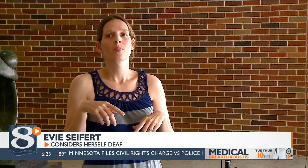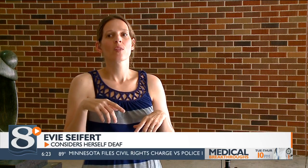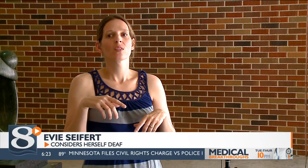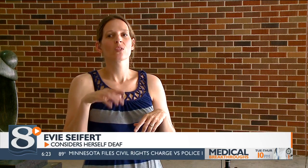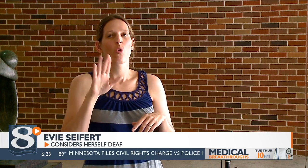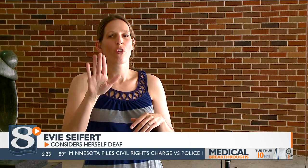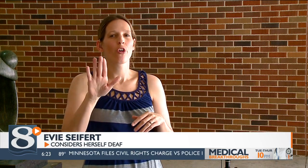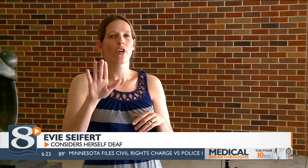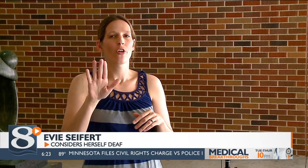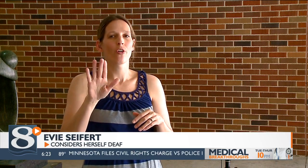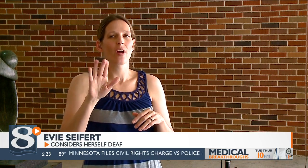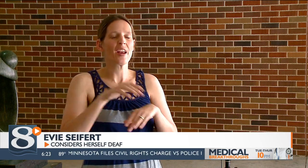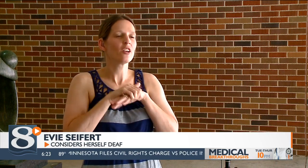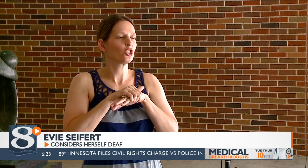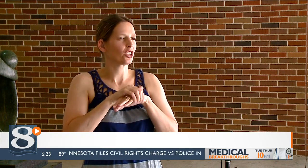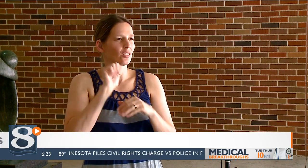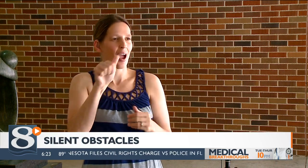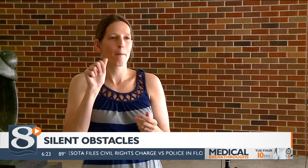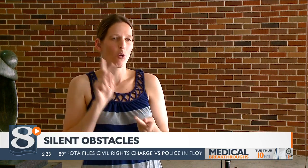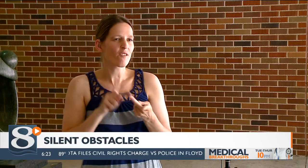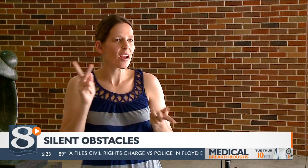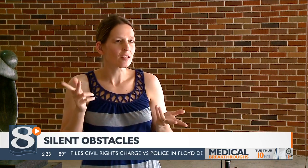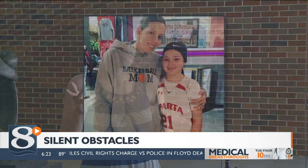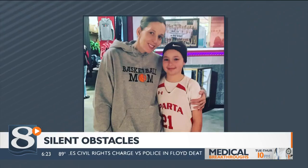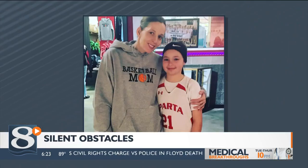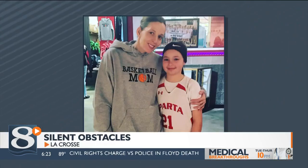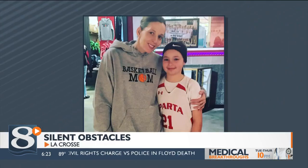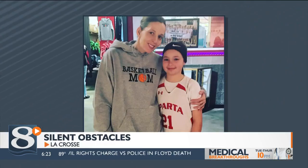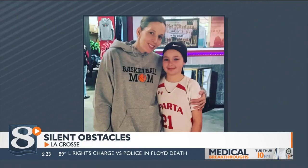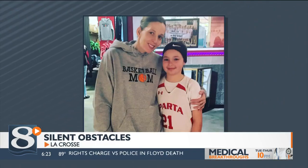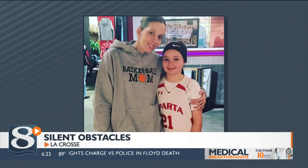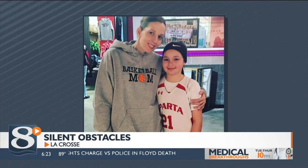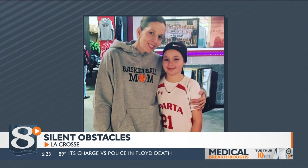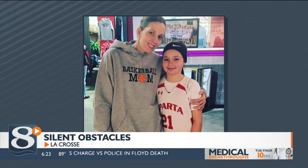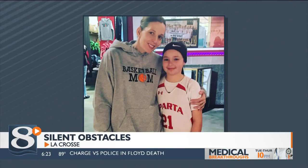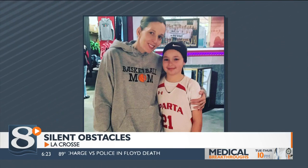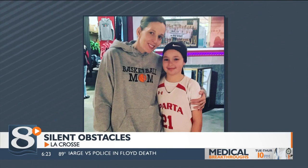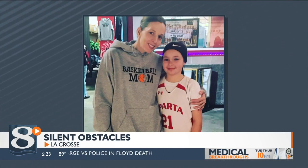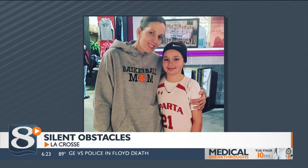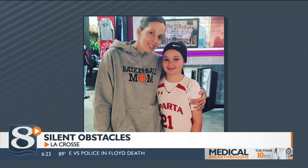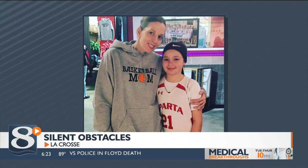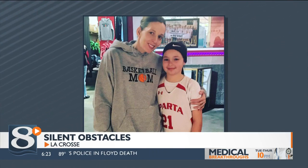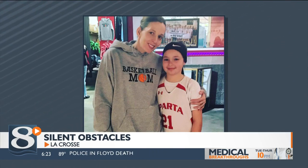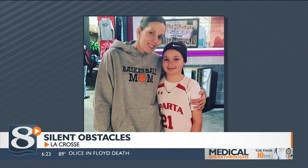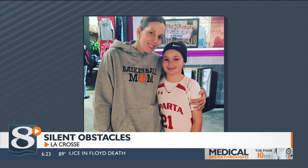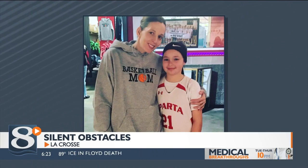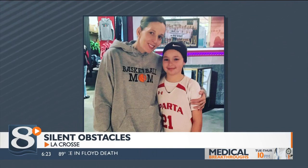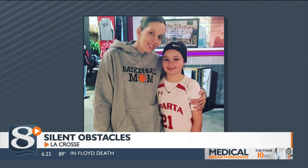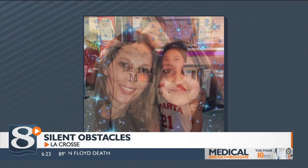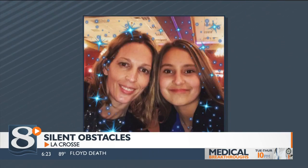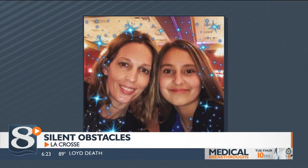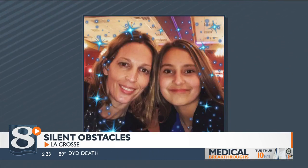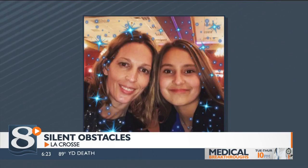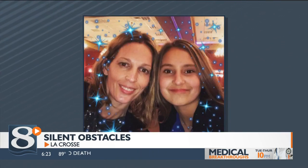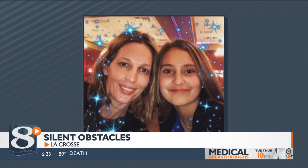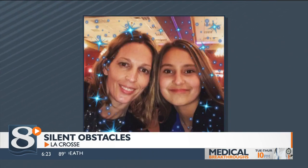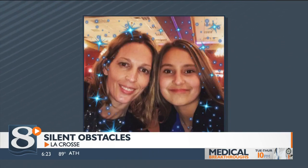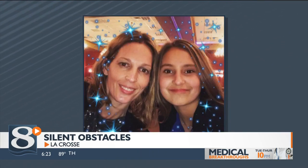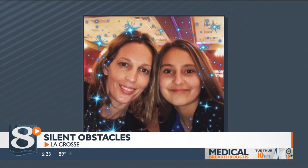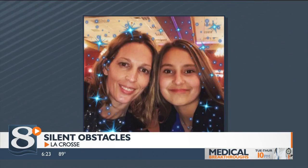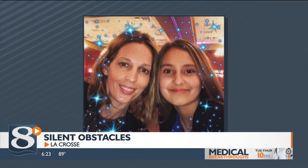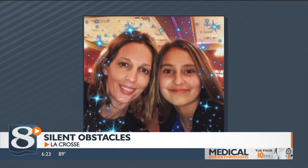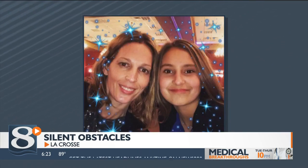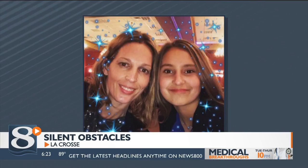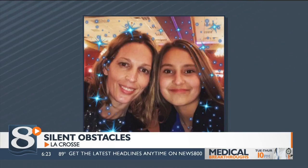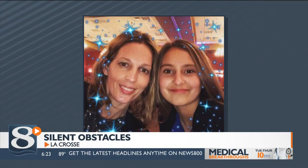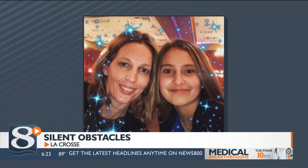so their English is not perfect. She says in a regular conversation, she can read lips. Someone can make a